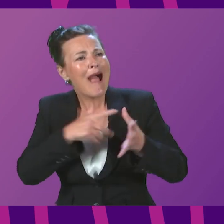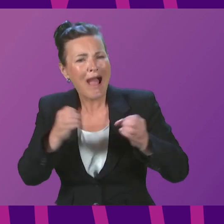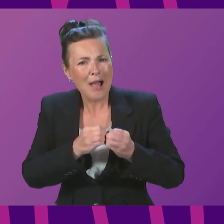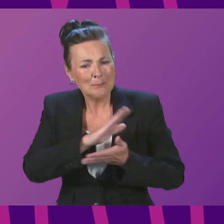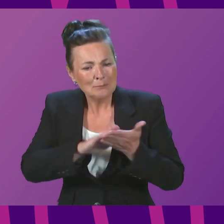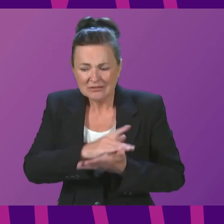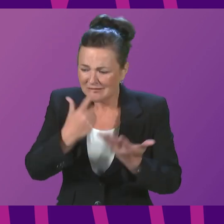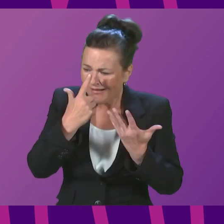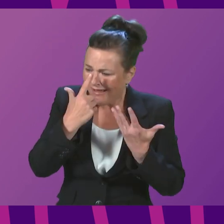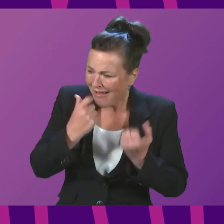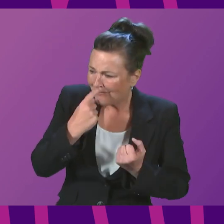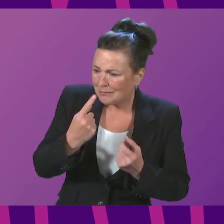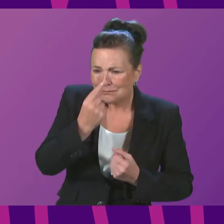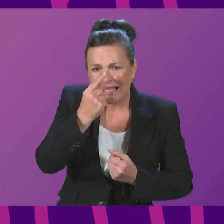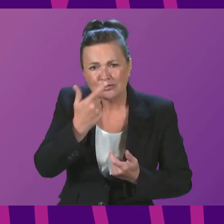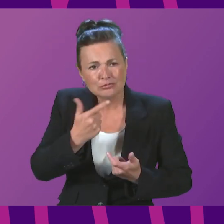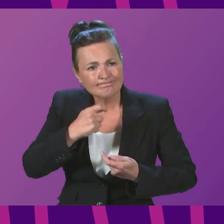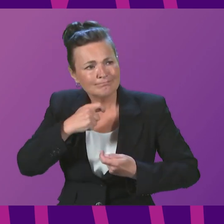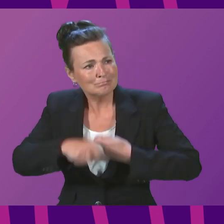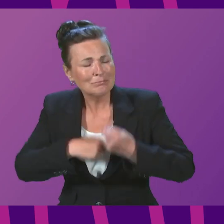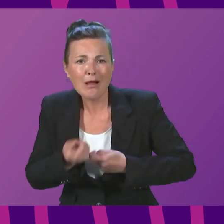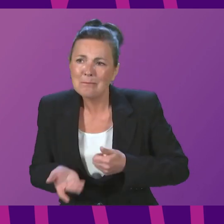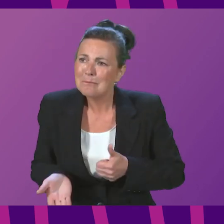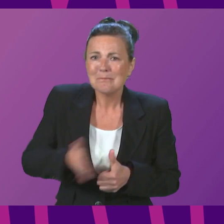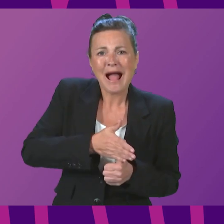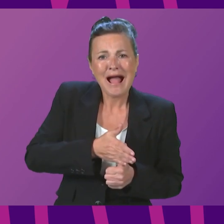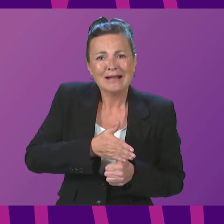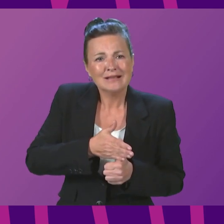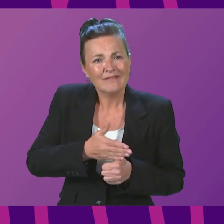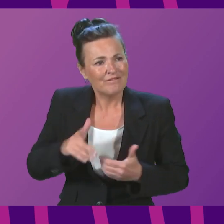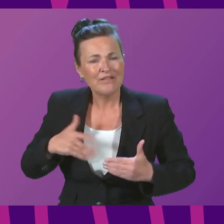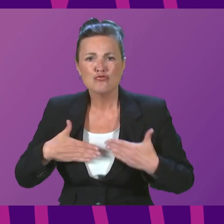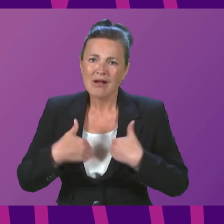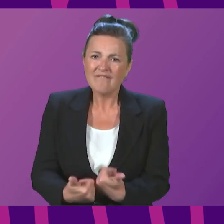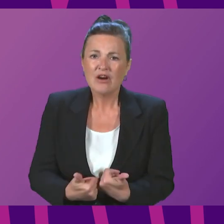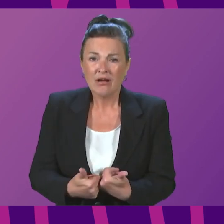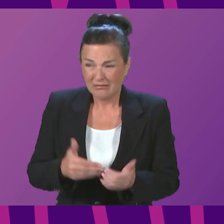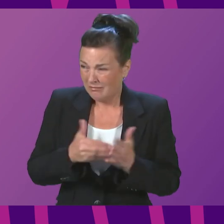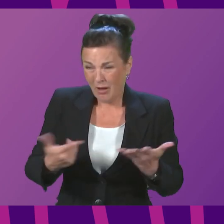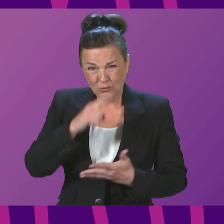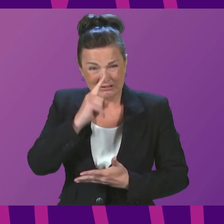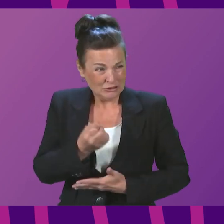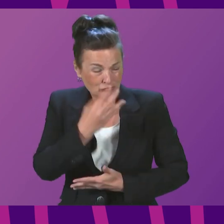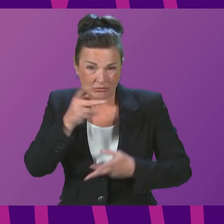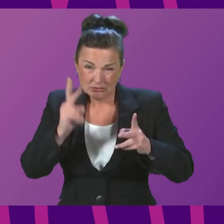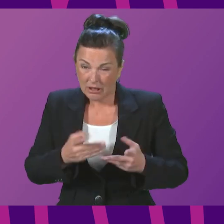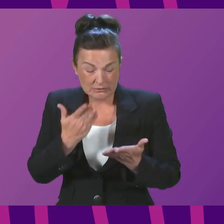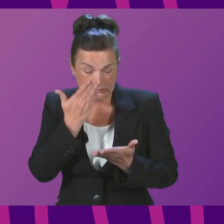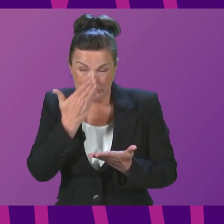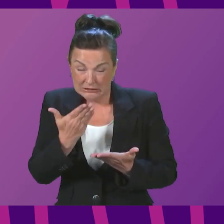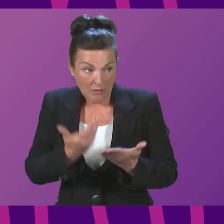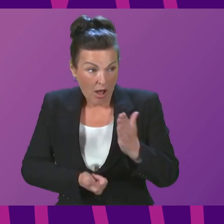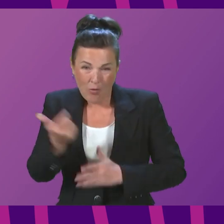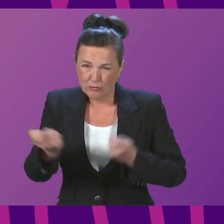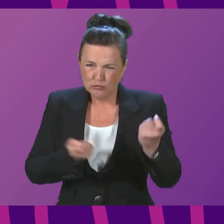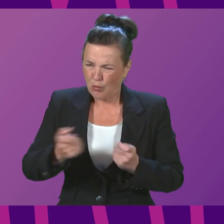need for their recovery. So, First Minister, at a time when drug-related deaths have spiralled out of control, can I ask why successive